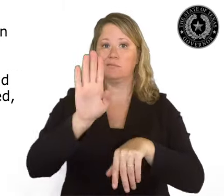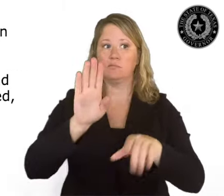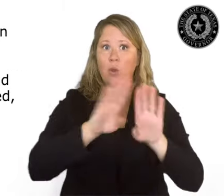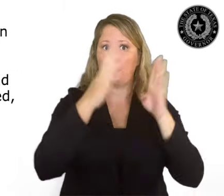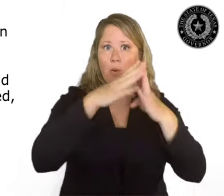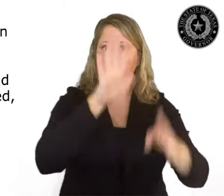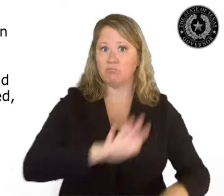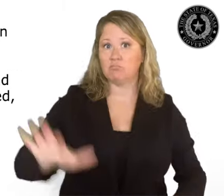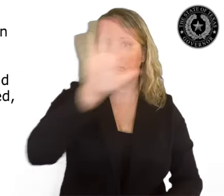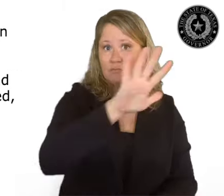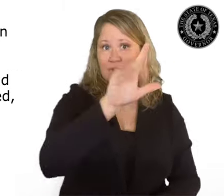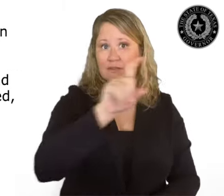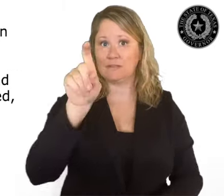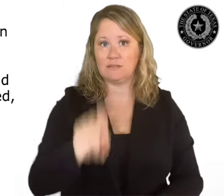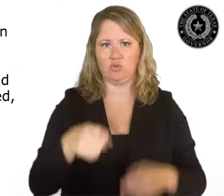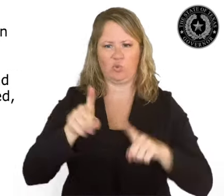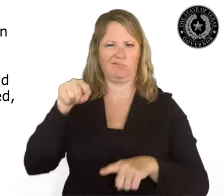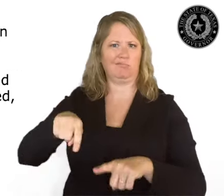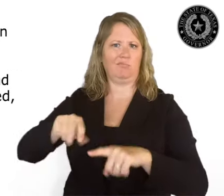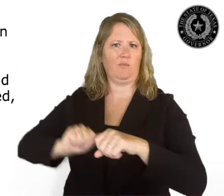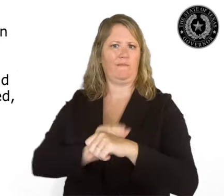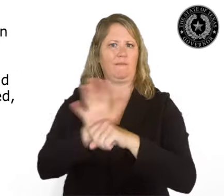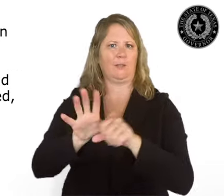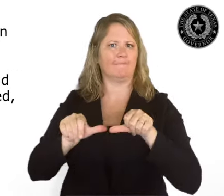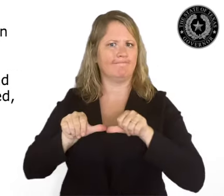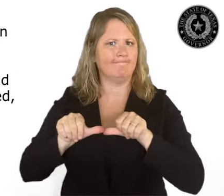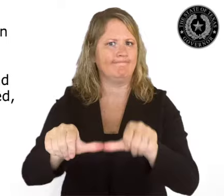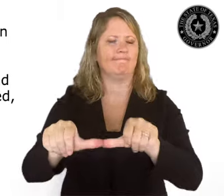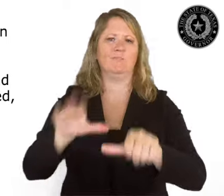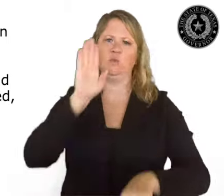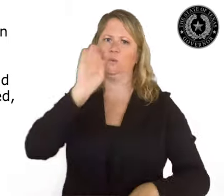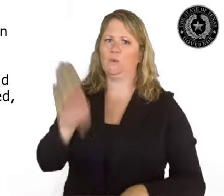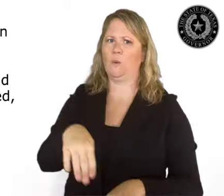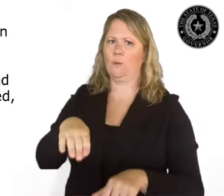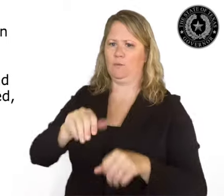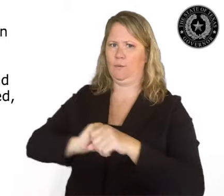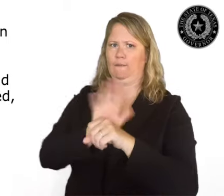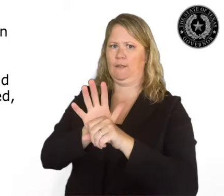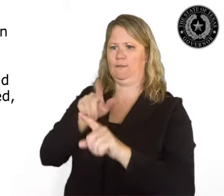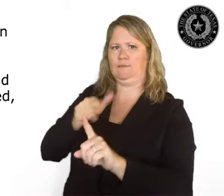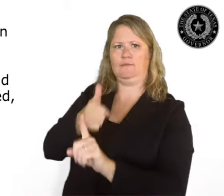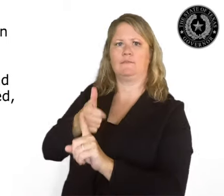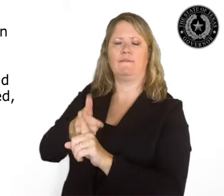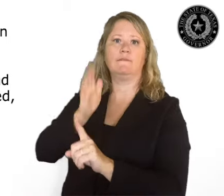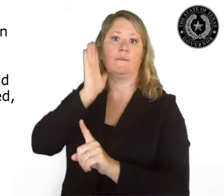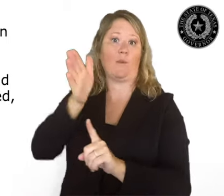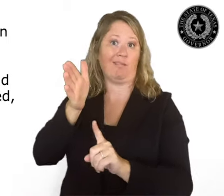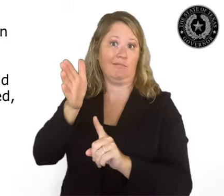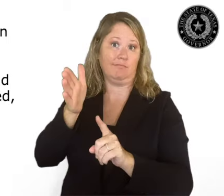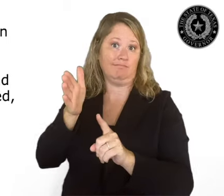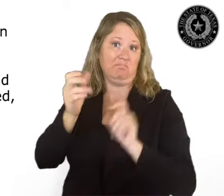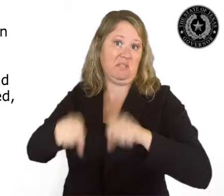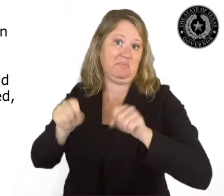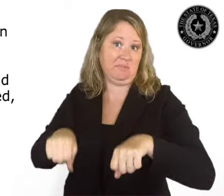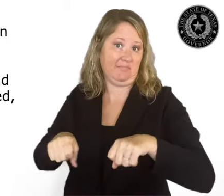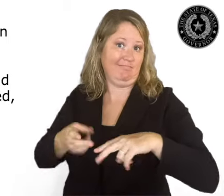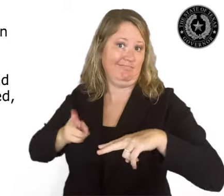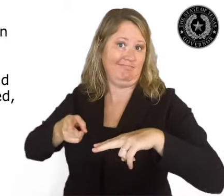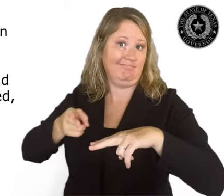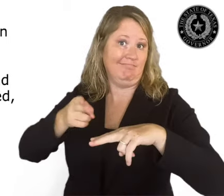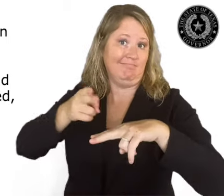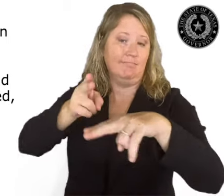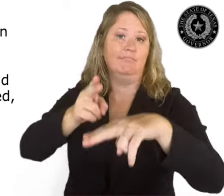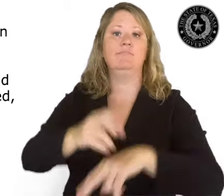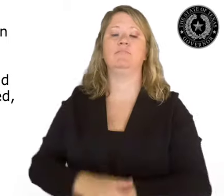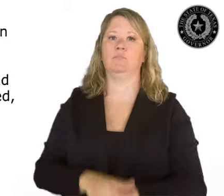And Whereas, as Texas reopens in the midst of COVID-19, increased spread is to be expected and the